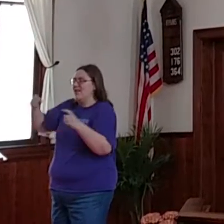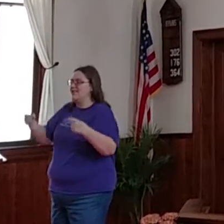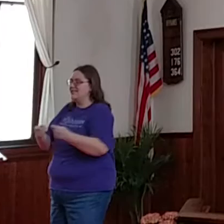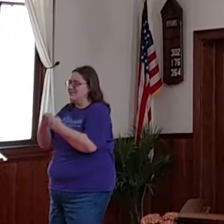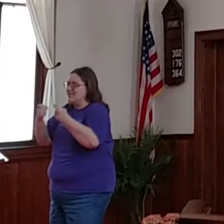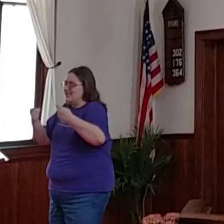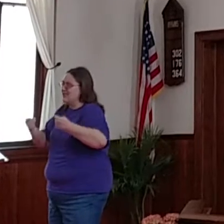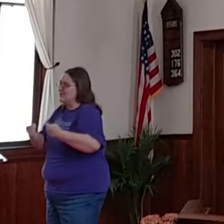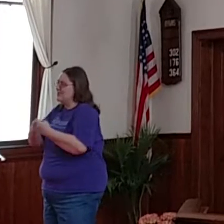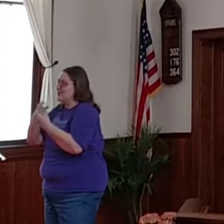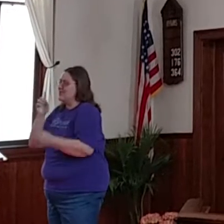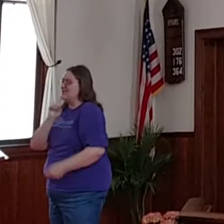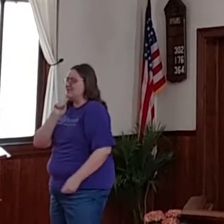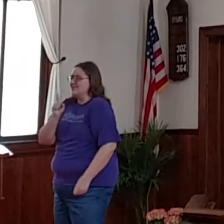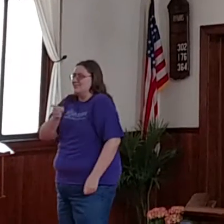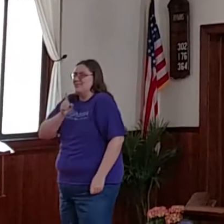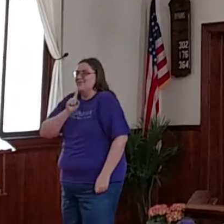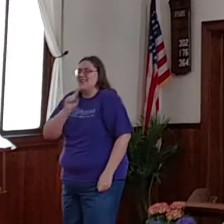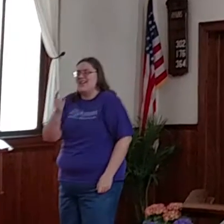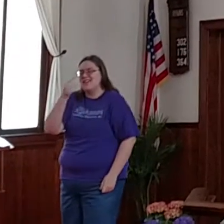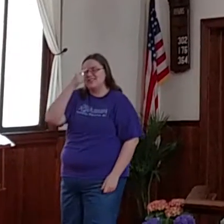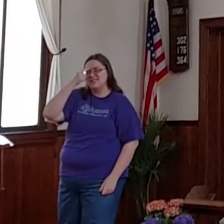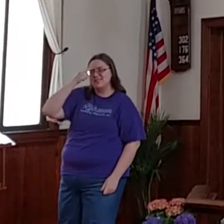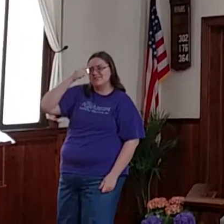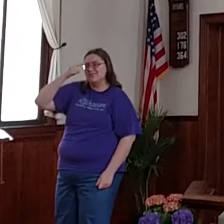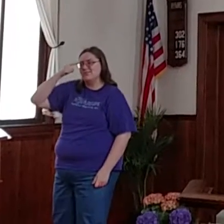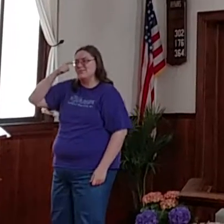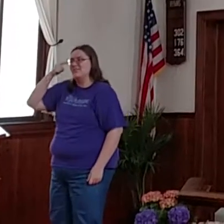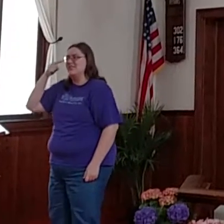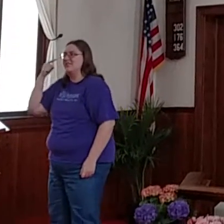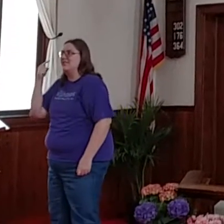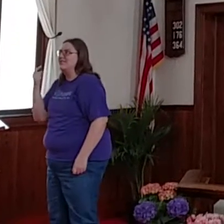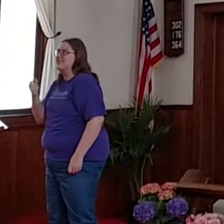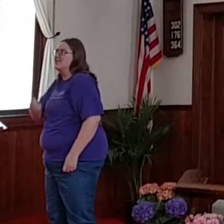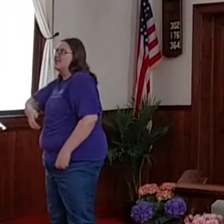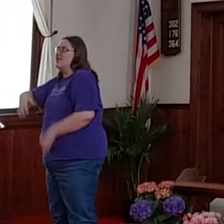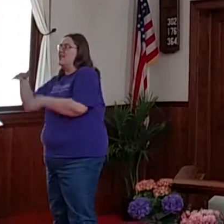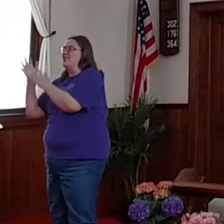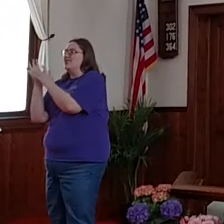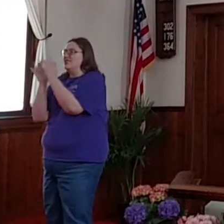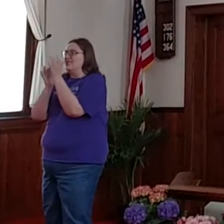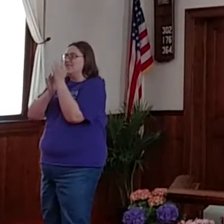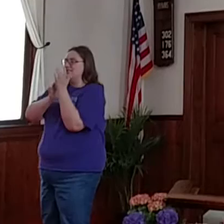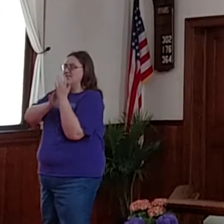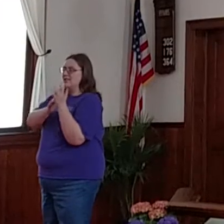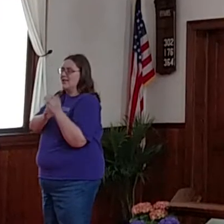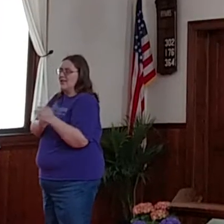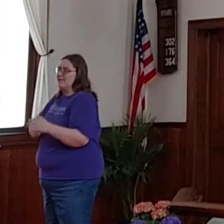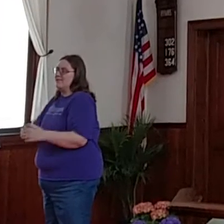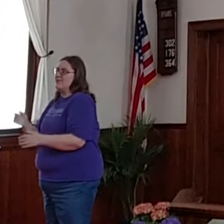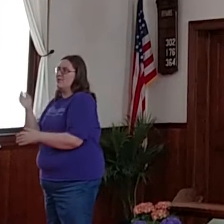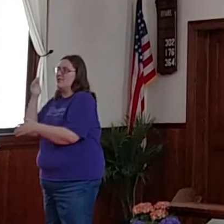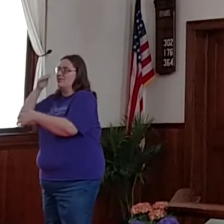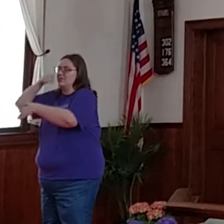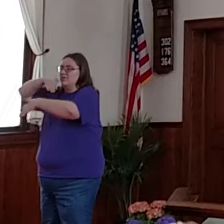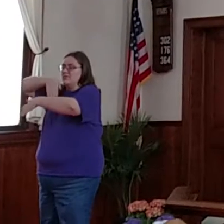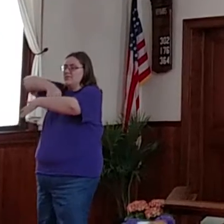when sin was as black as could be, Jesus came born to